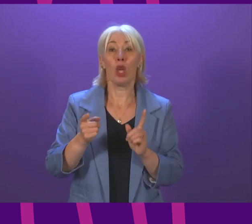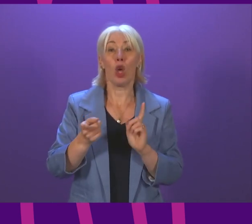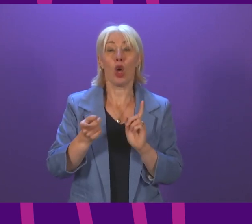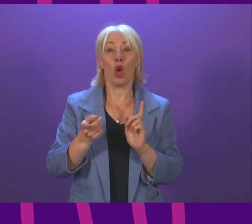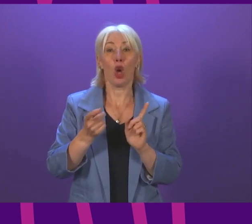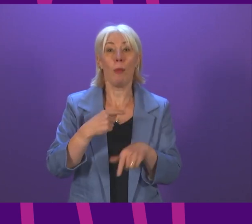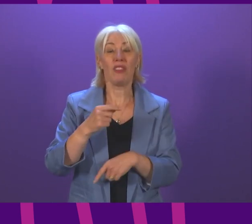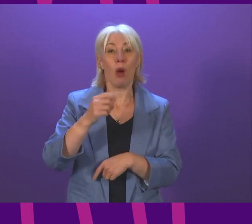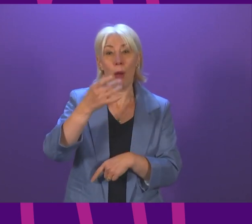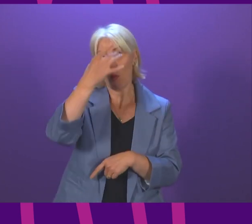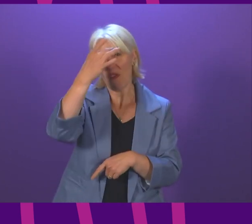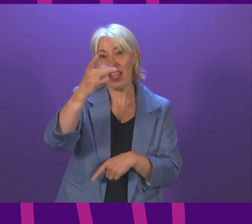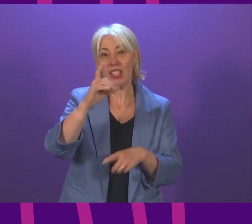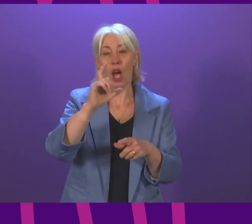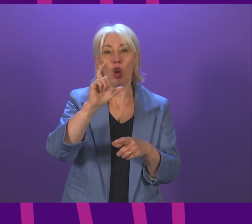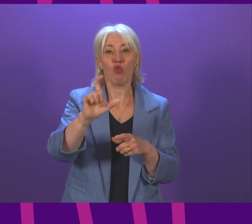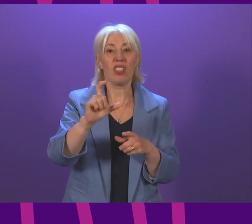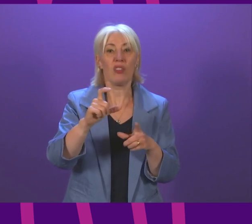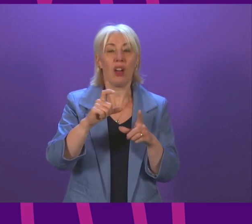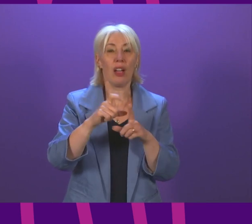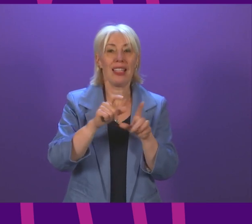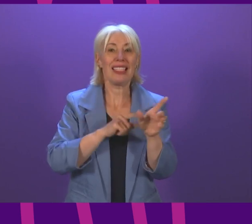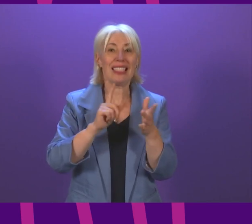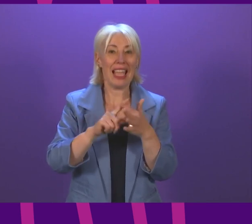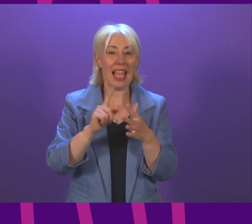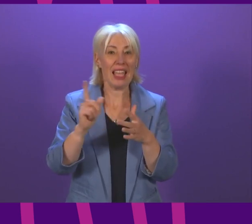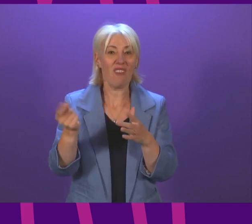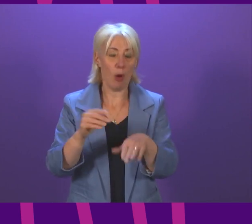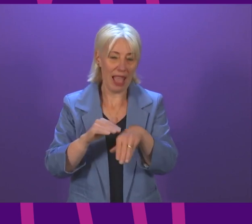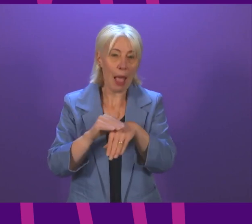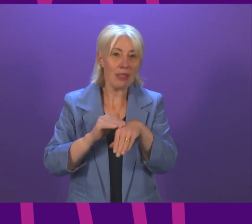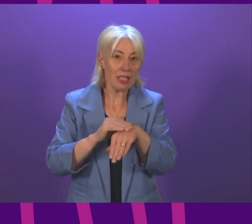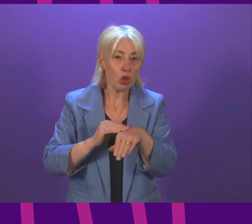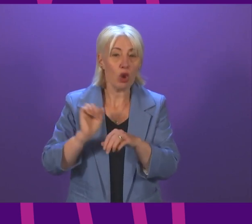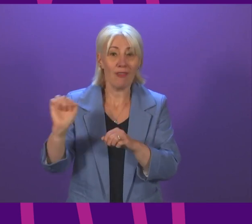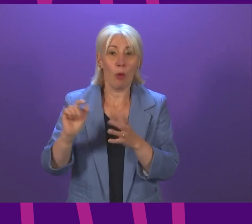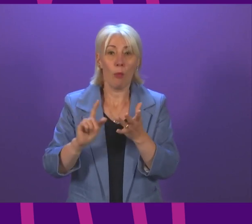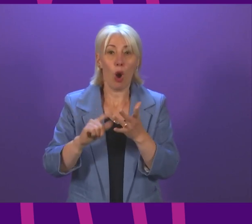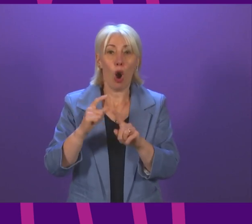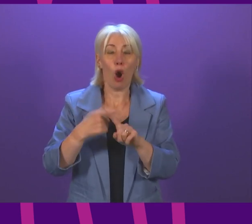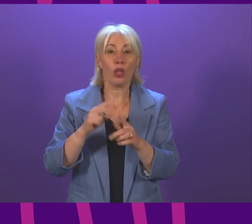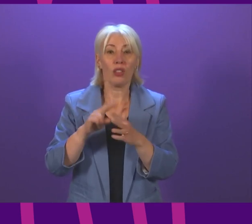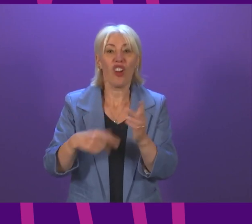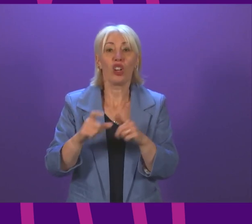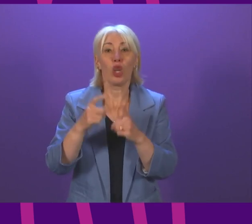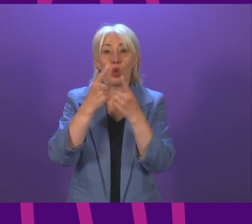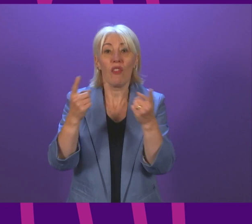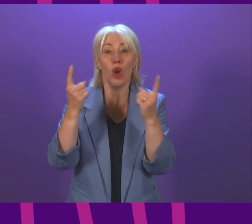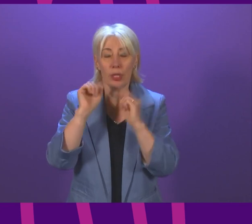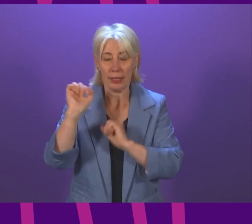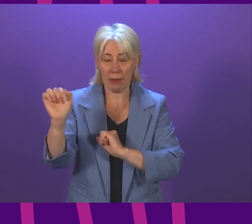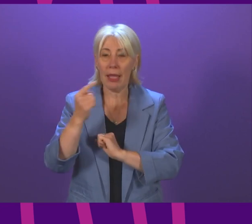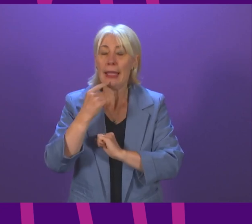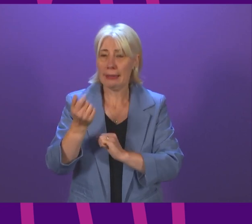Christopher Dye, Professor of Epidemiology at the University of Oxford, where he commends the